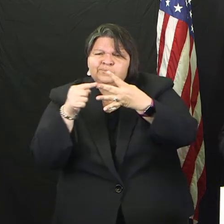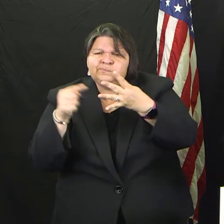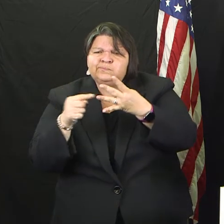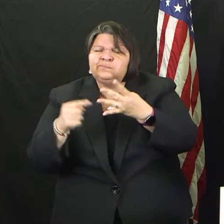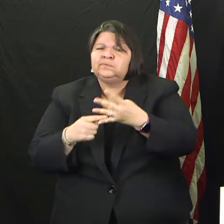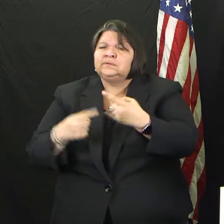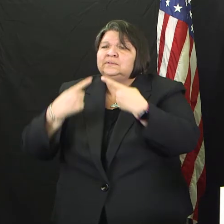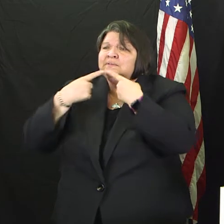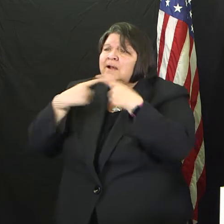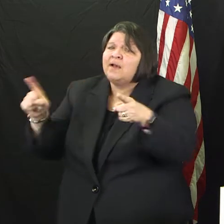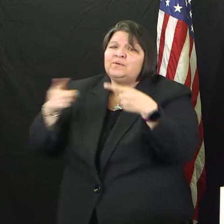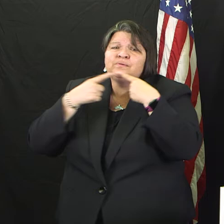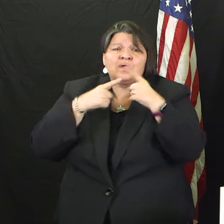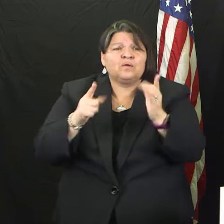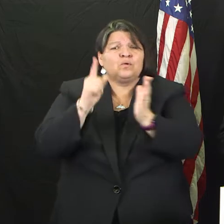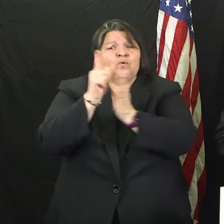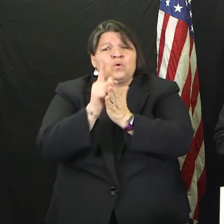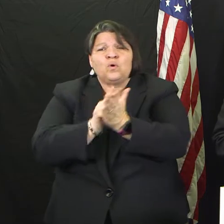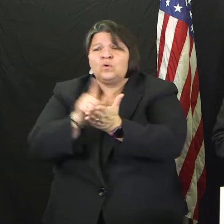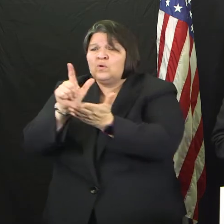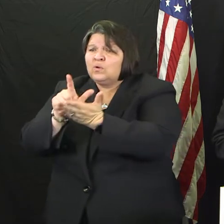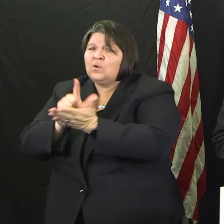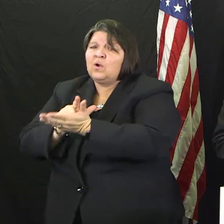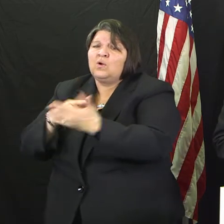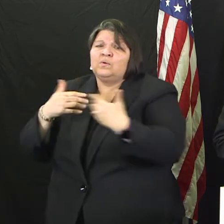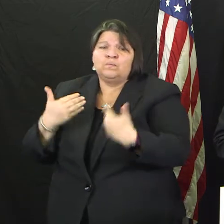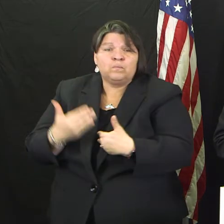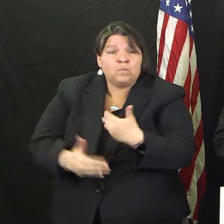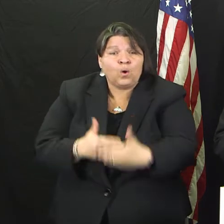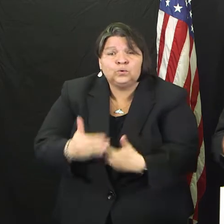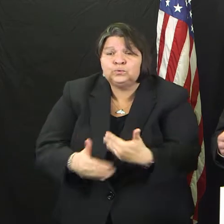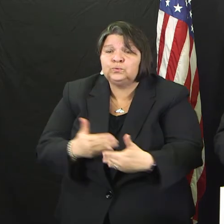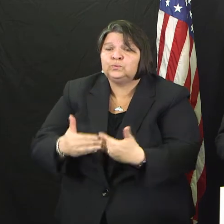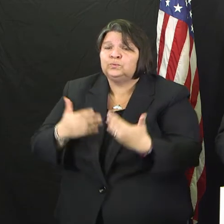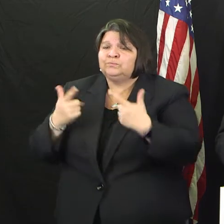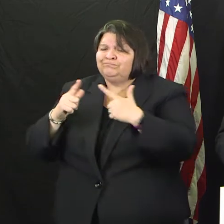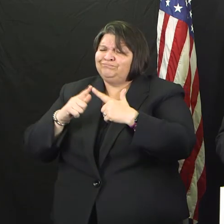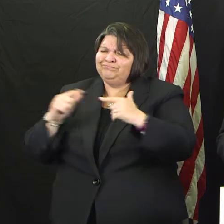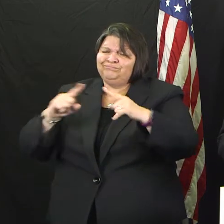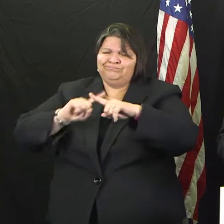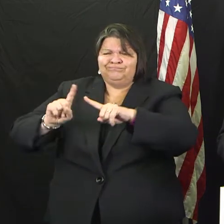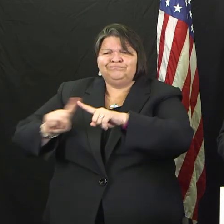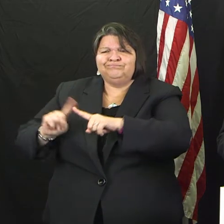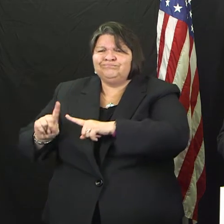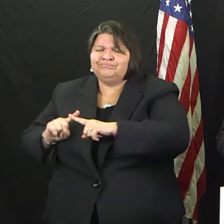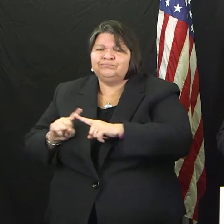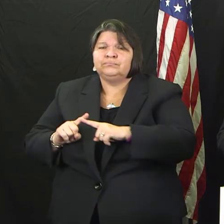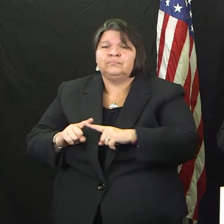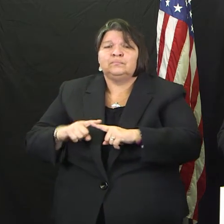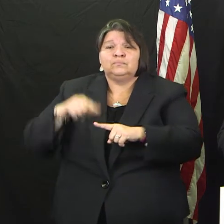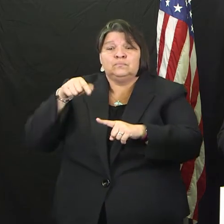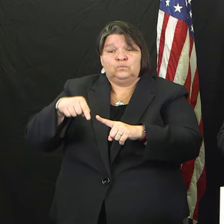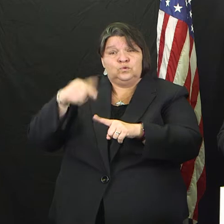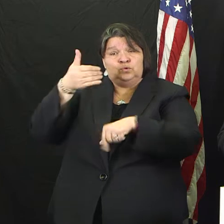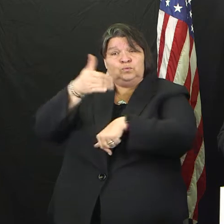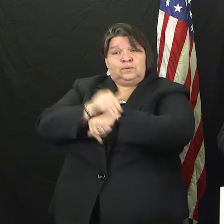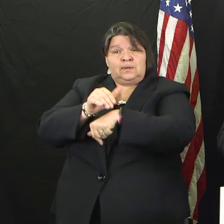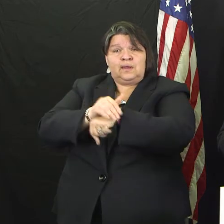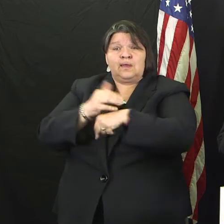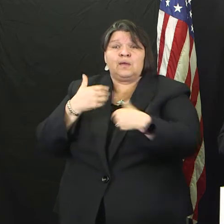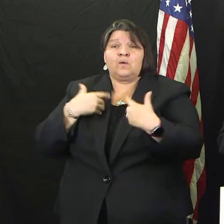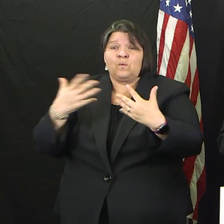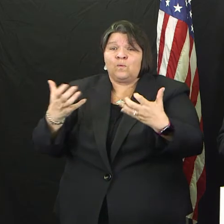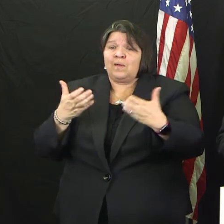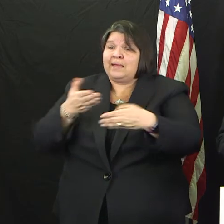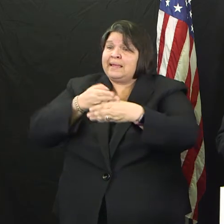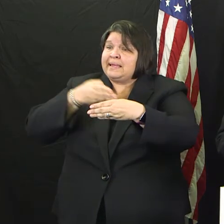talk about process, we talk about procedure. And I think one way that we can close really well tonight is let's just get down